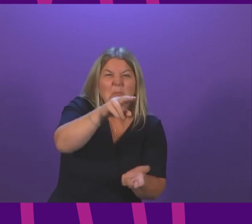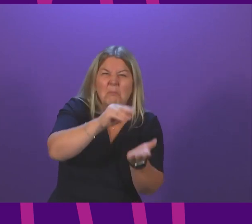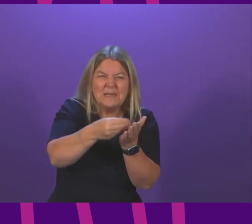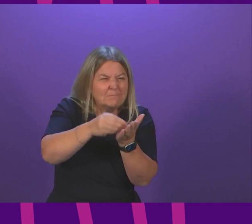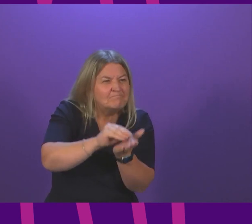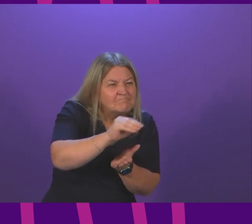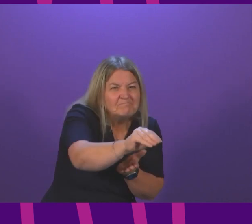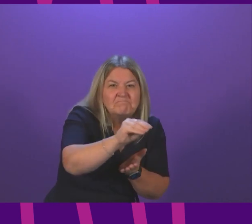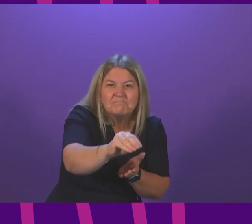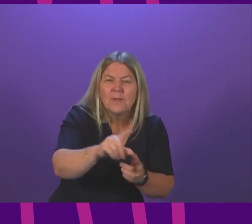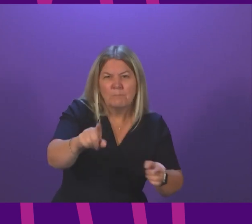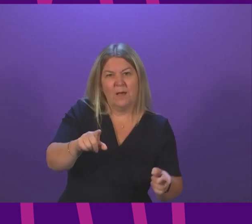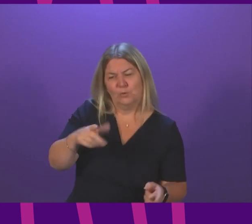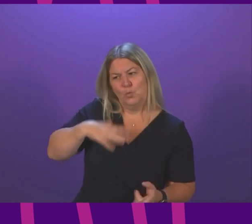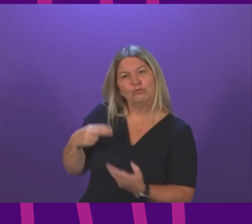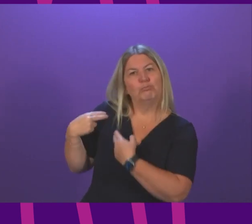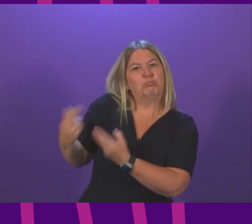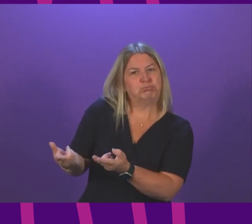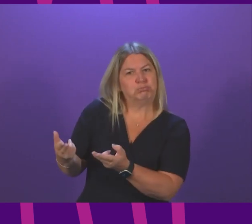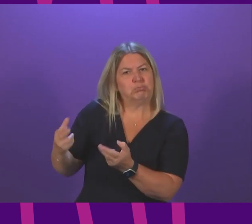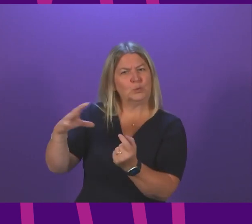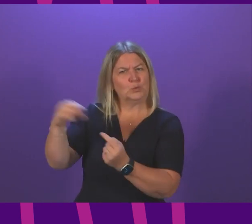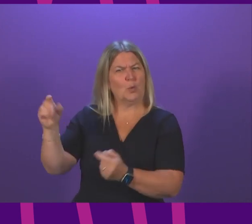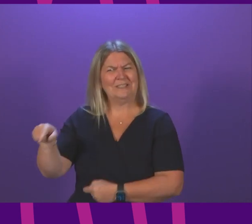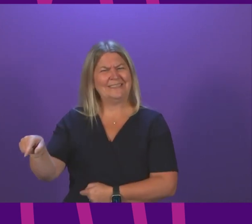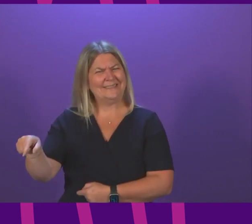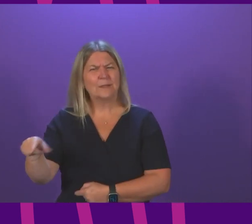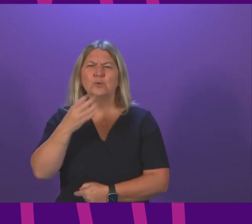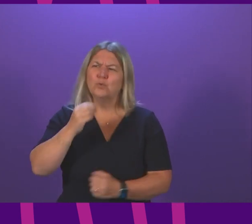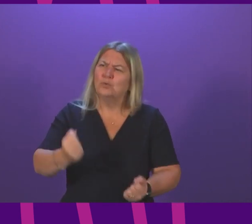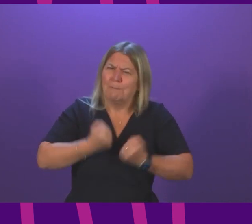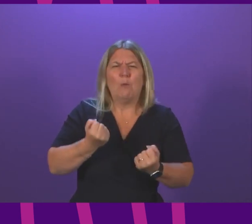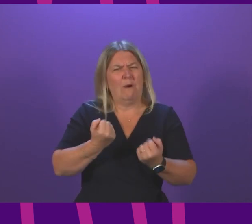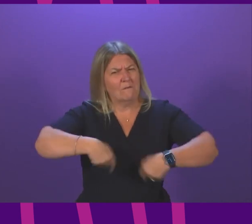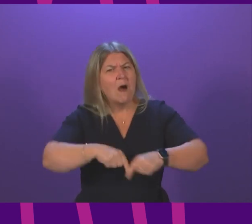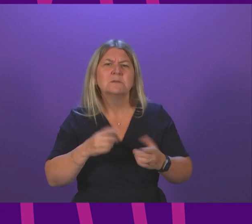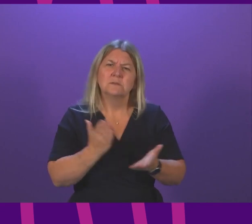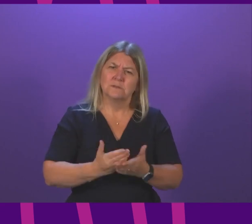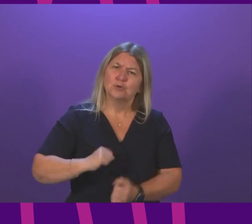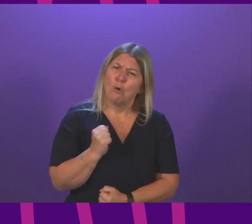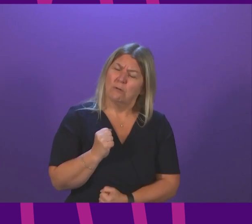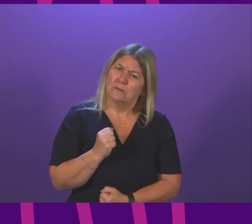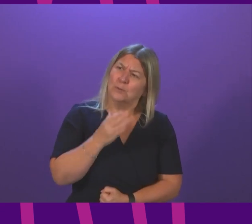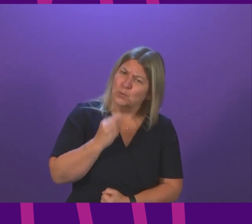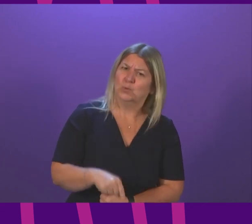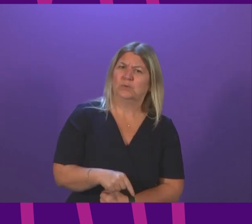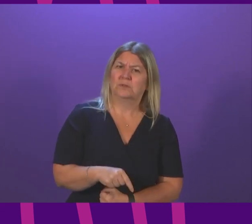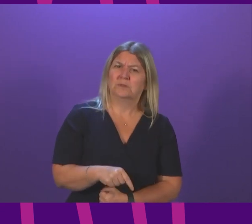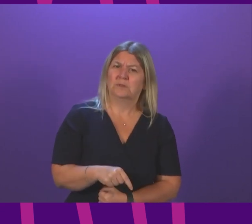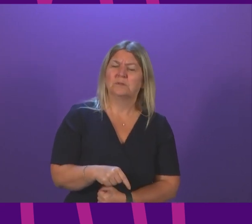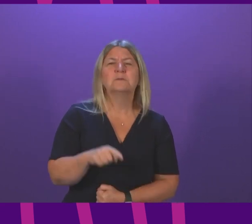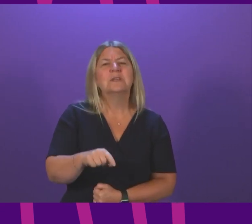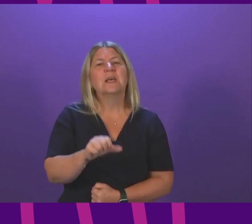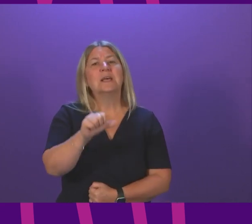very Tory government she rightfully criticises. So let's use the power and make a difference. And on the question I asked the First Minister the answer is